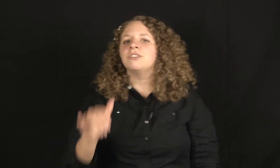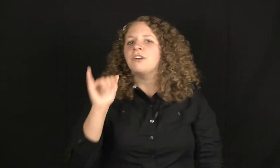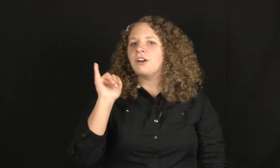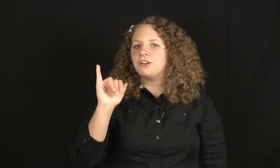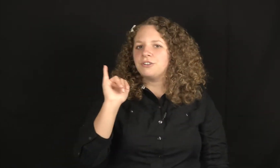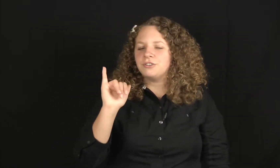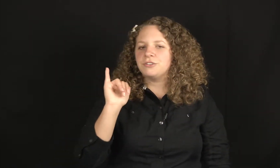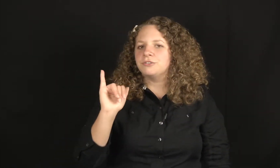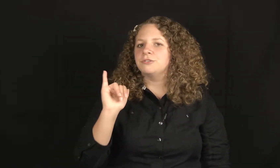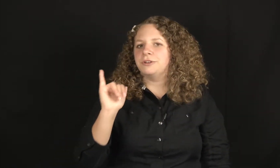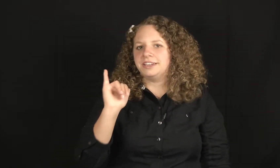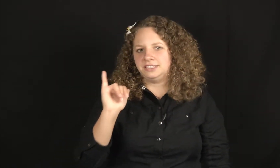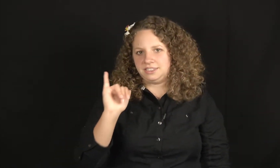Oh, I see.